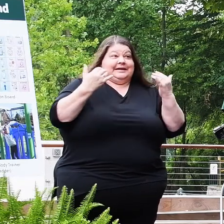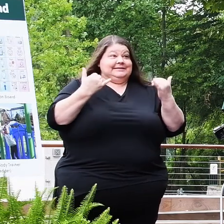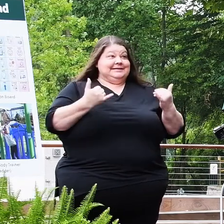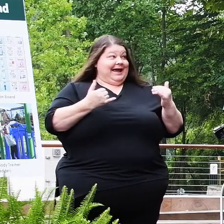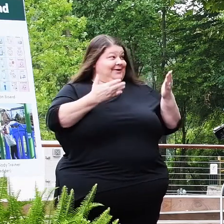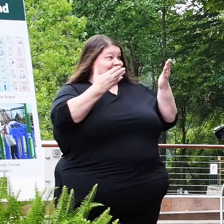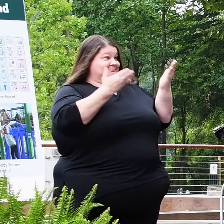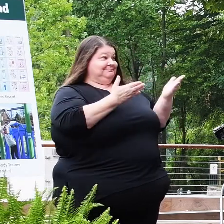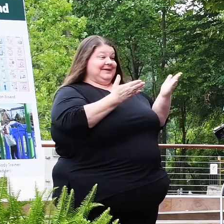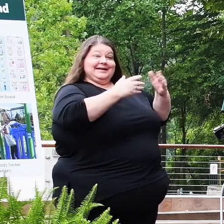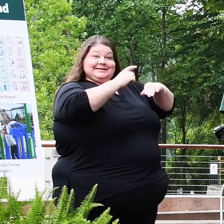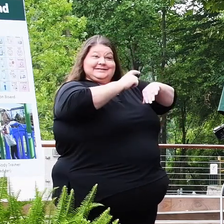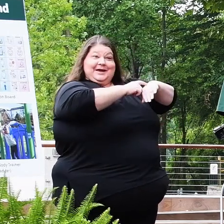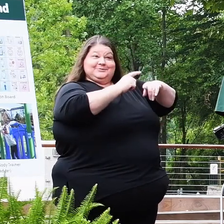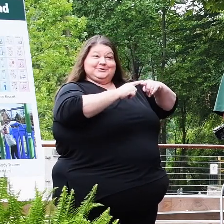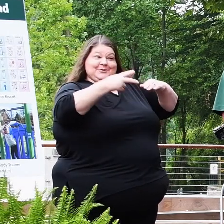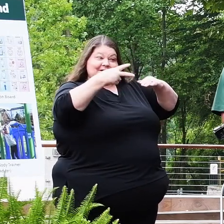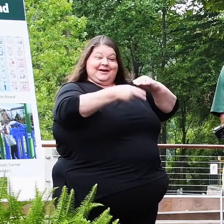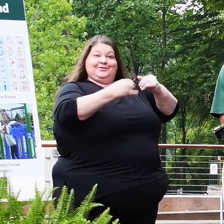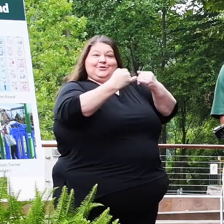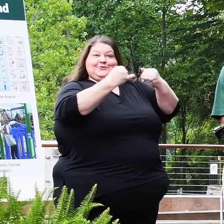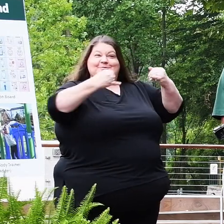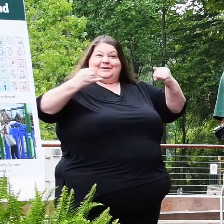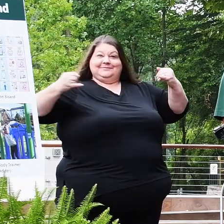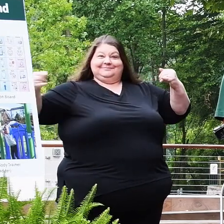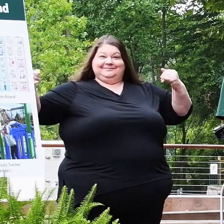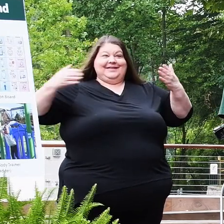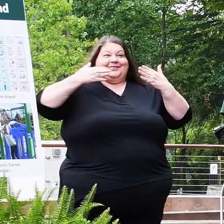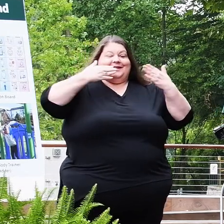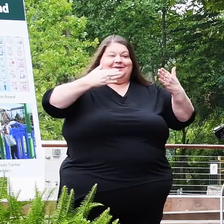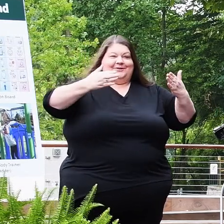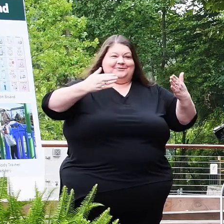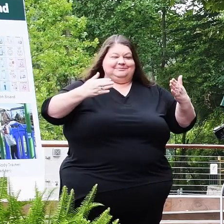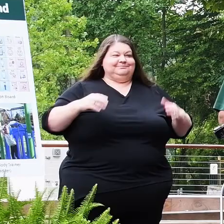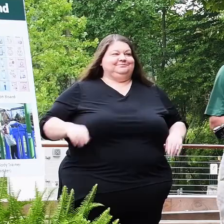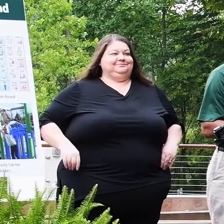cut the ribbon to officially open this wonderful renovation project. Thank you.